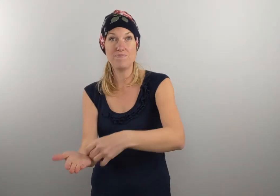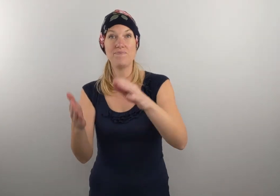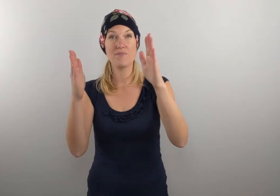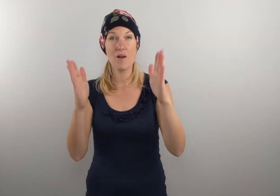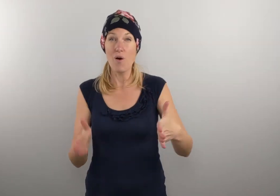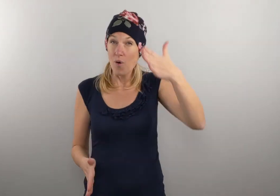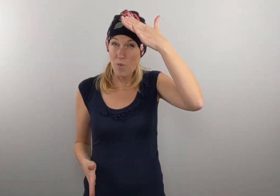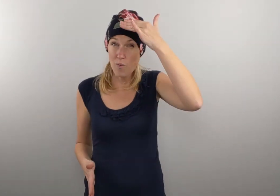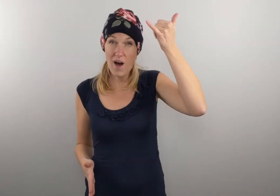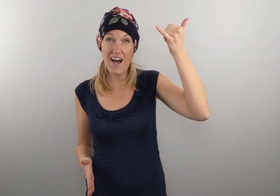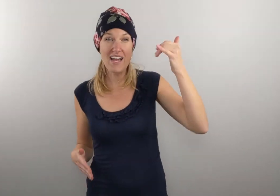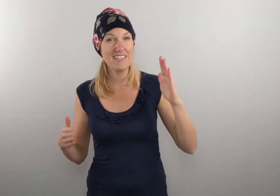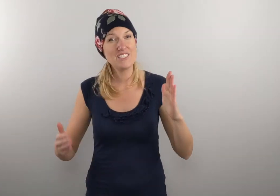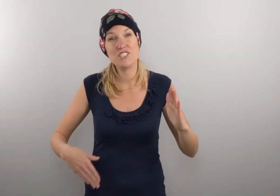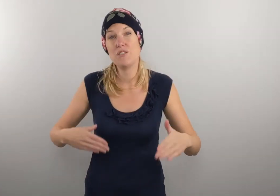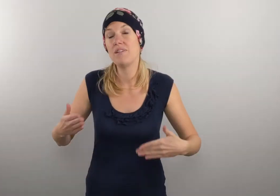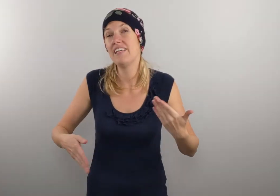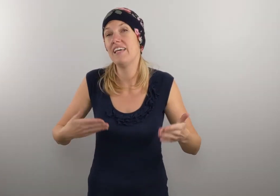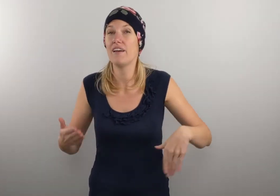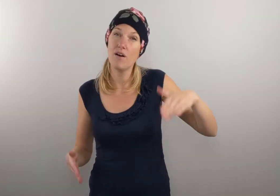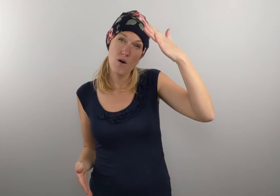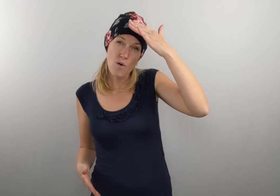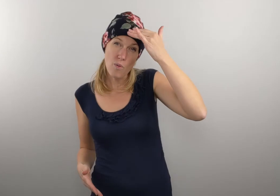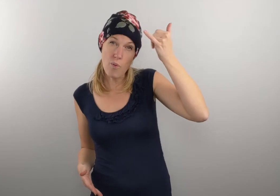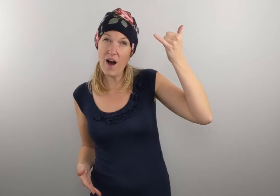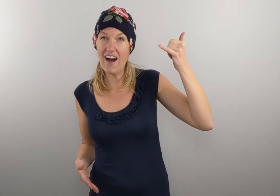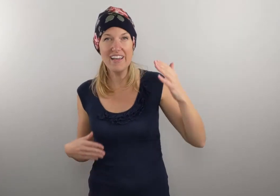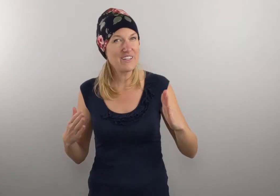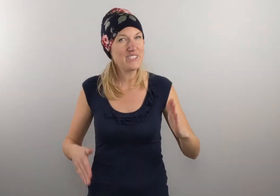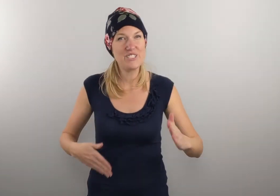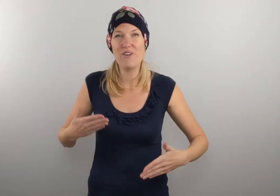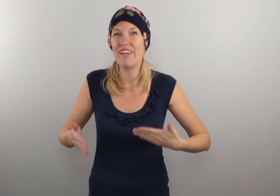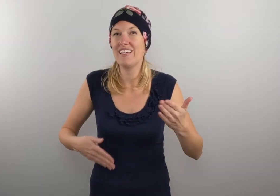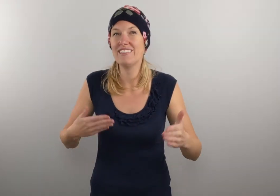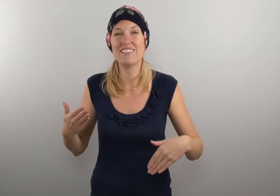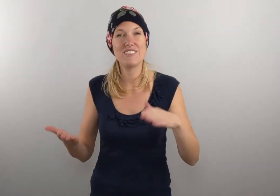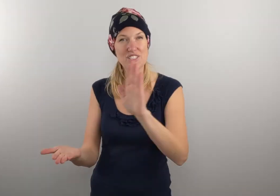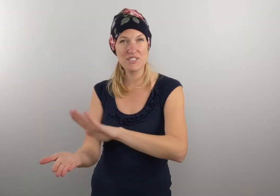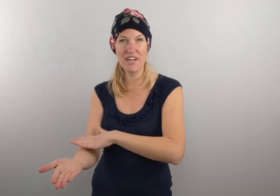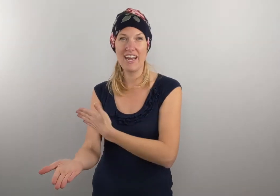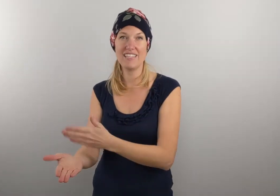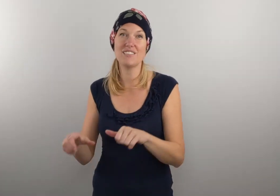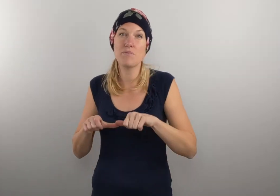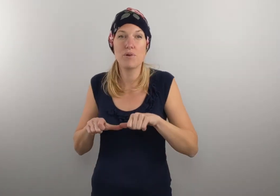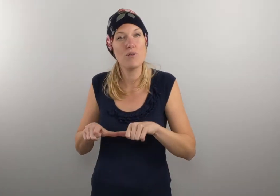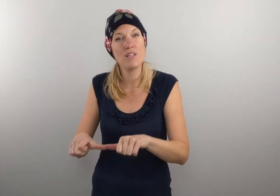Shepherds, why this jubilee? Why your joyous strains prolong?